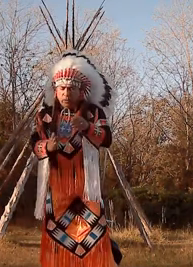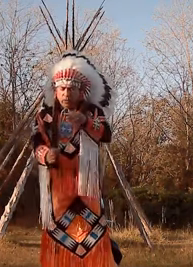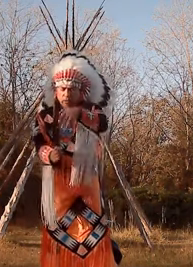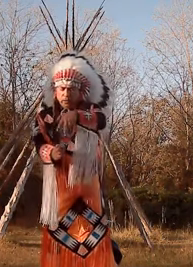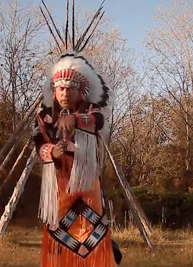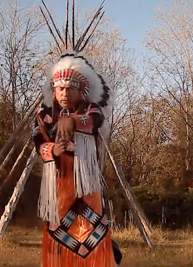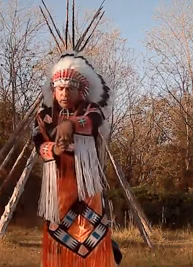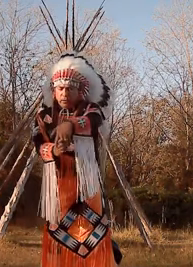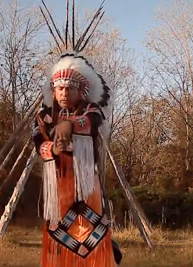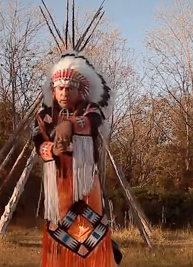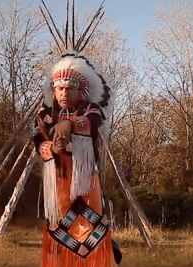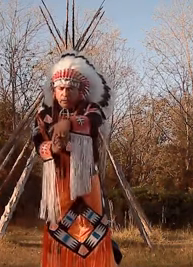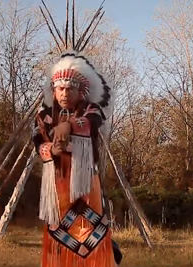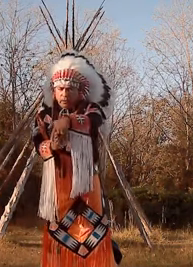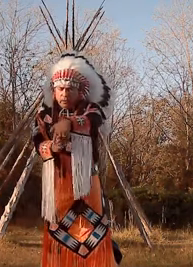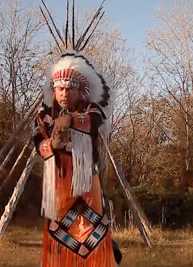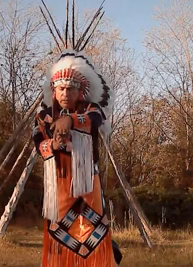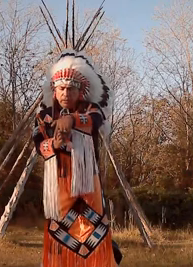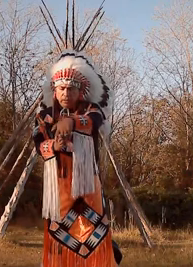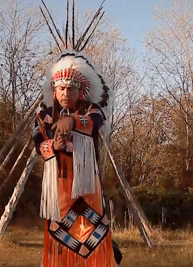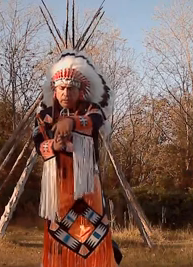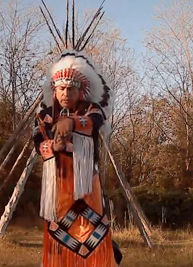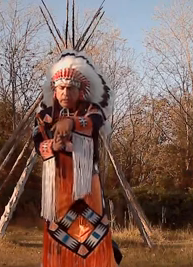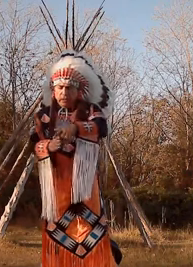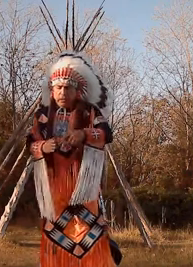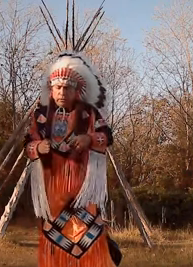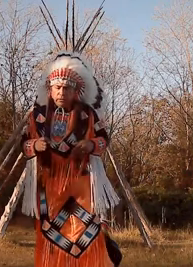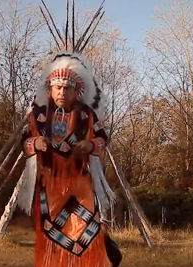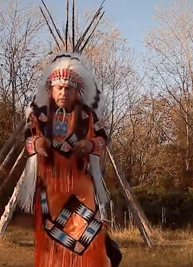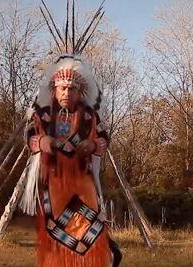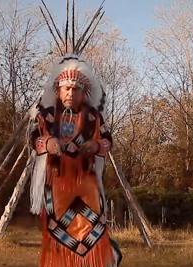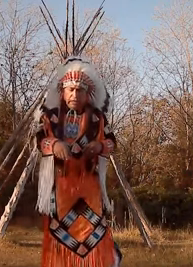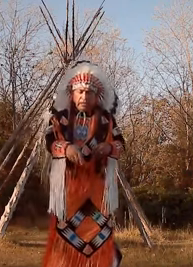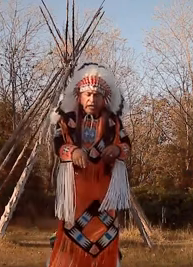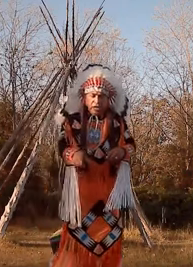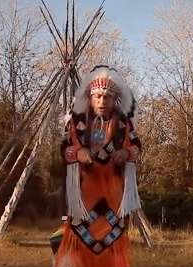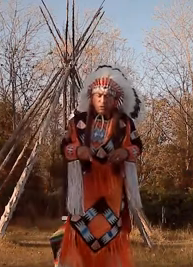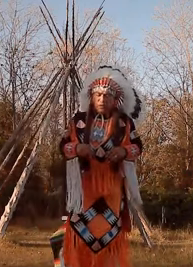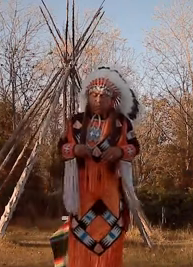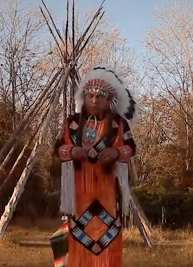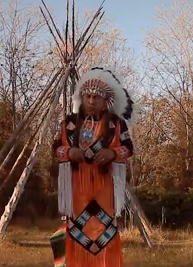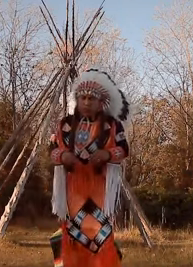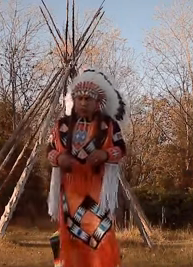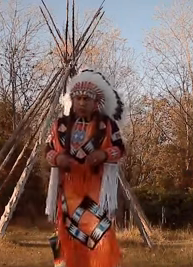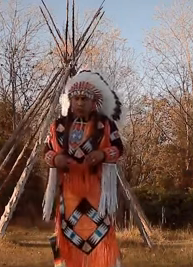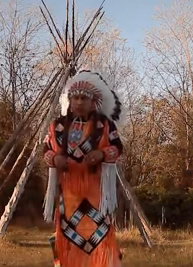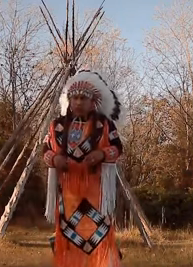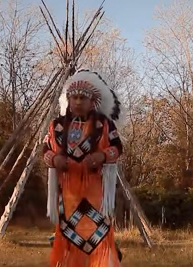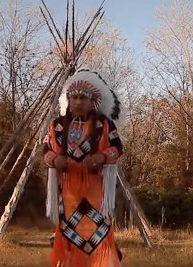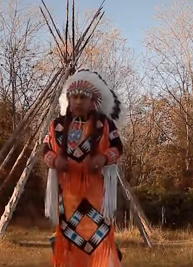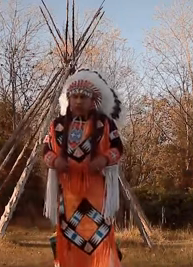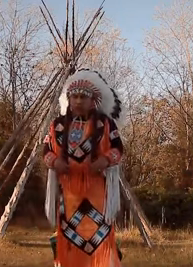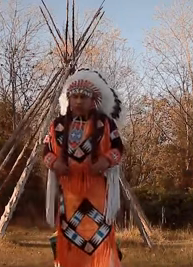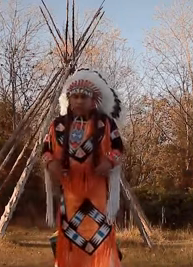saying that I own that horse, you would say,